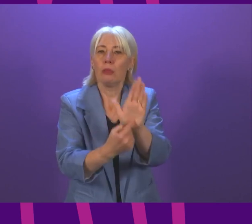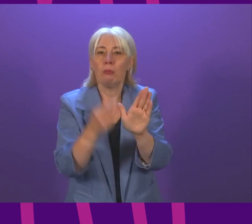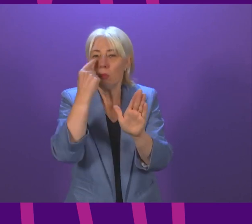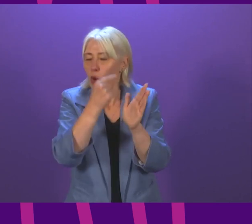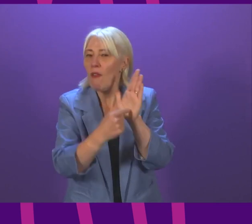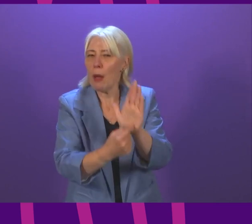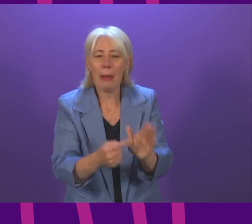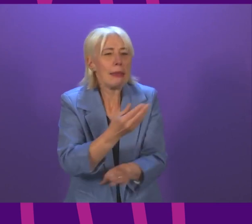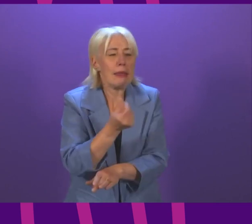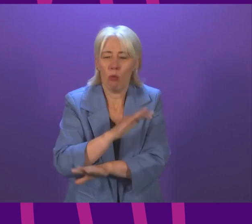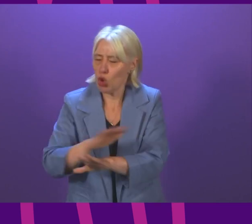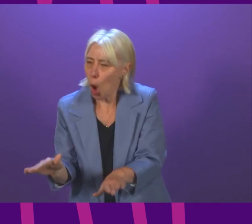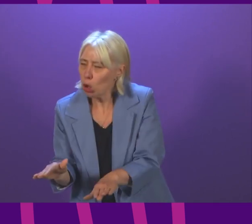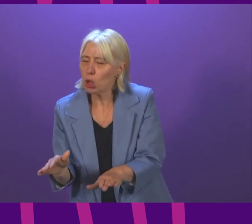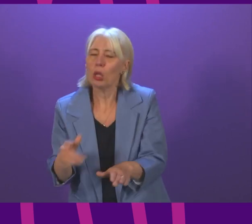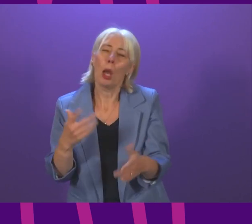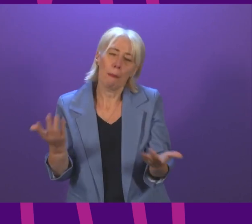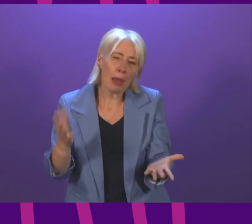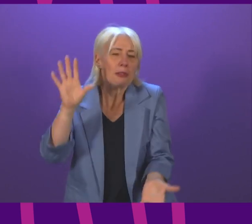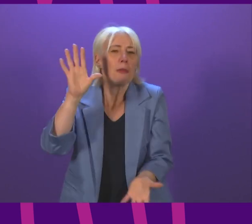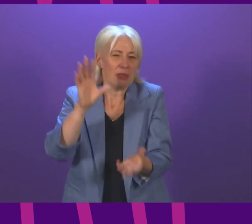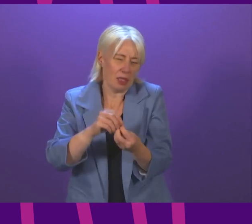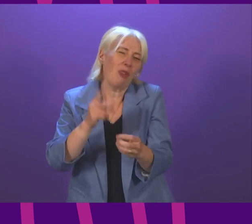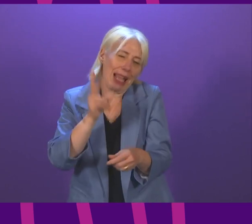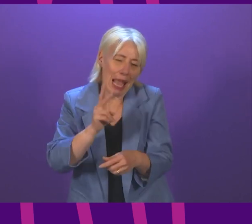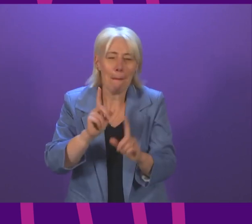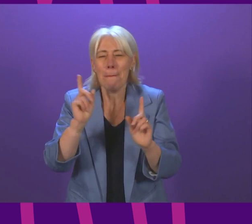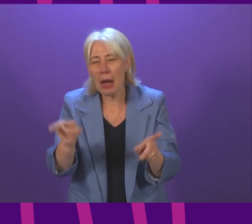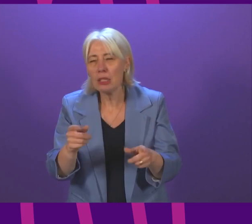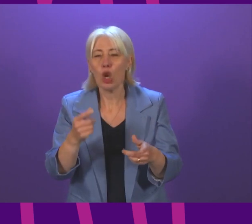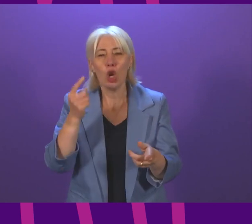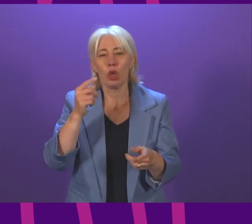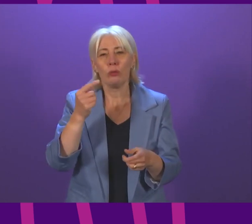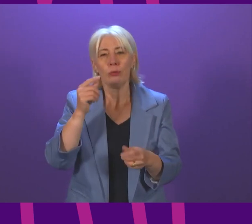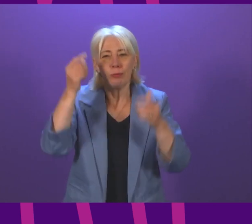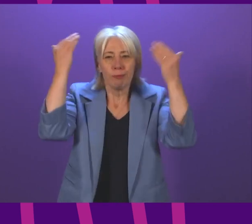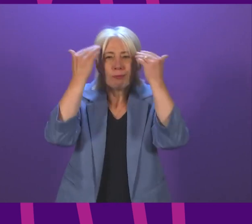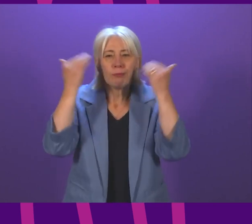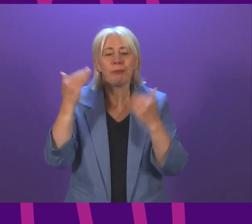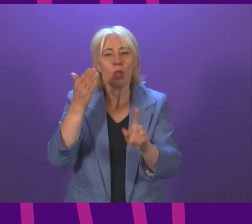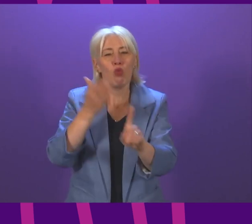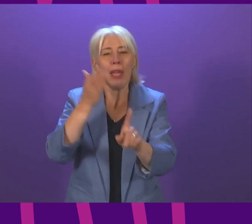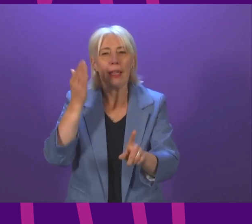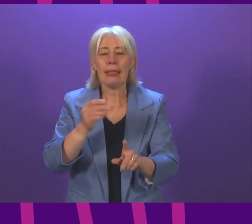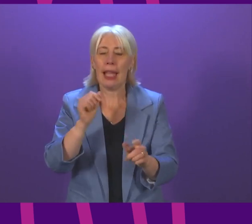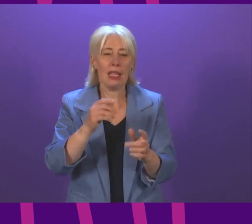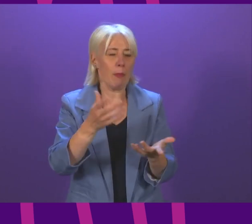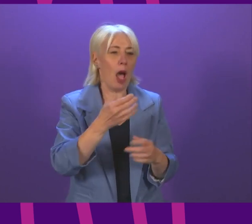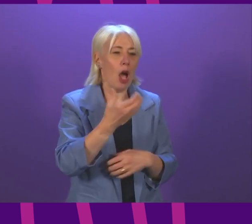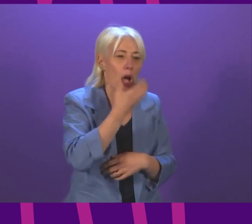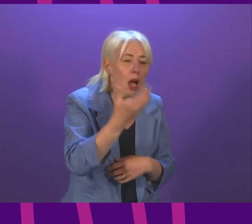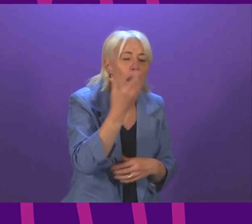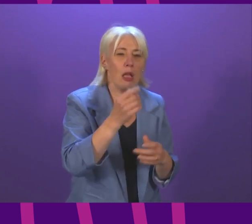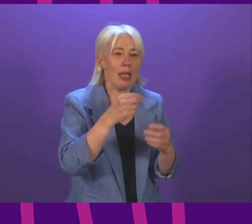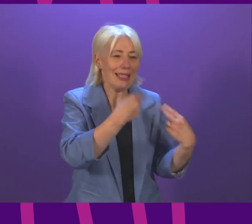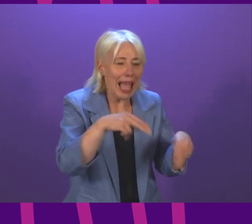summarising, but the reasons recognised that it was widely known that the combination of alcohol dancing late